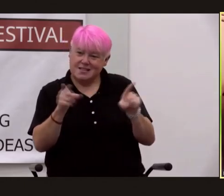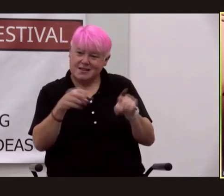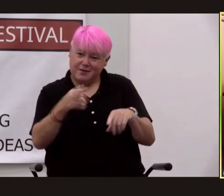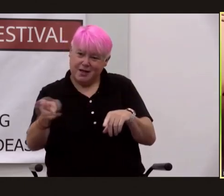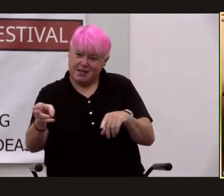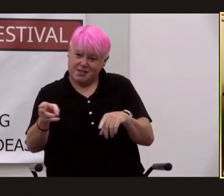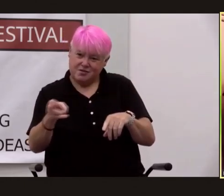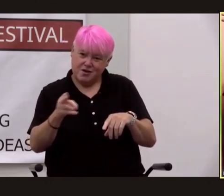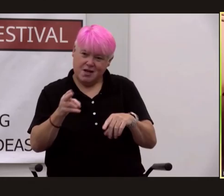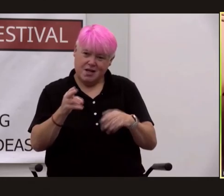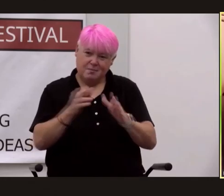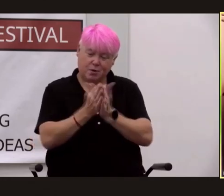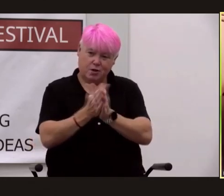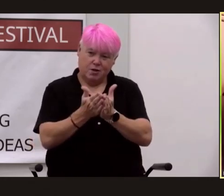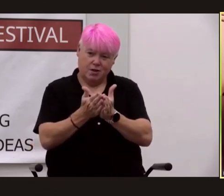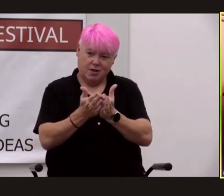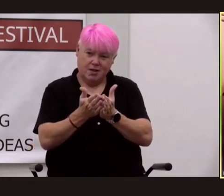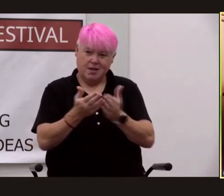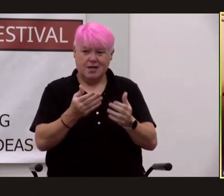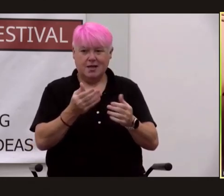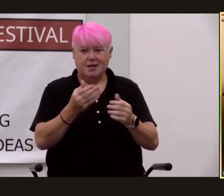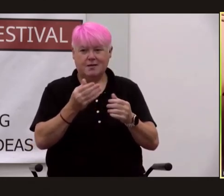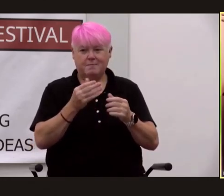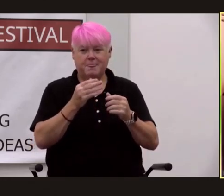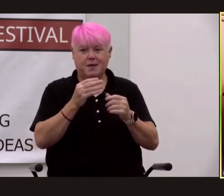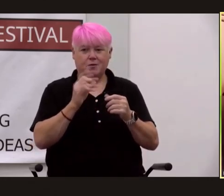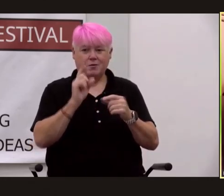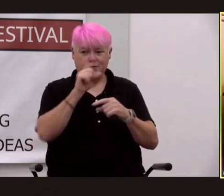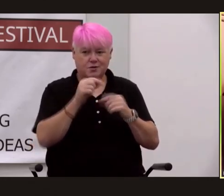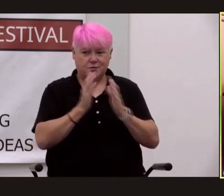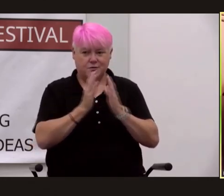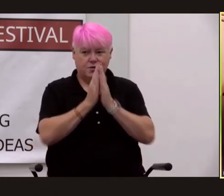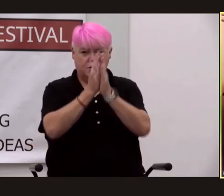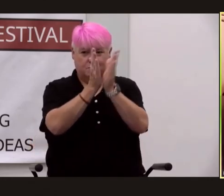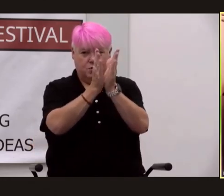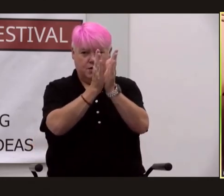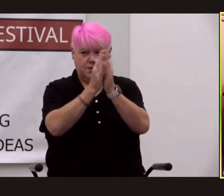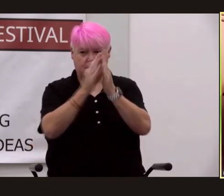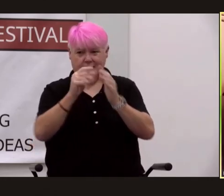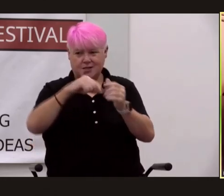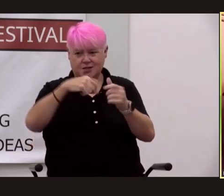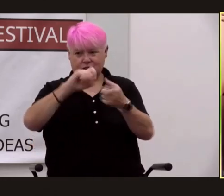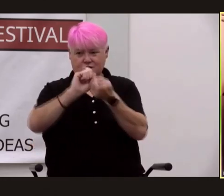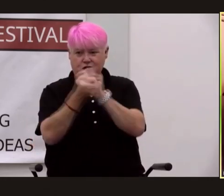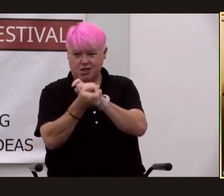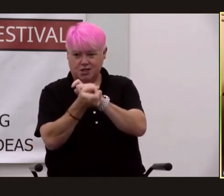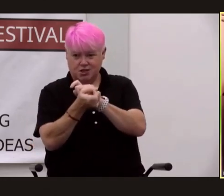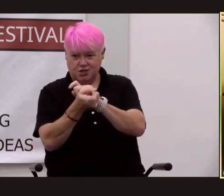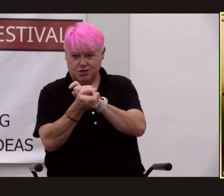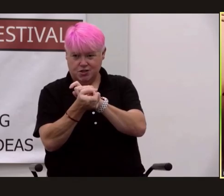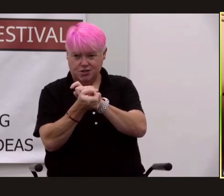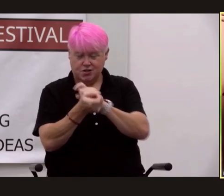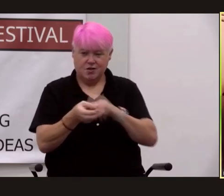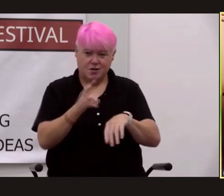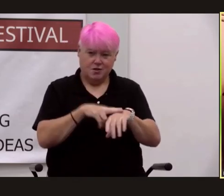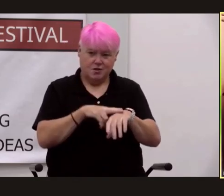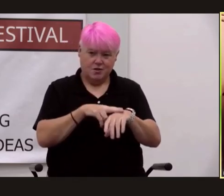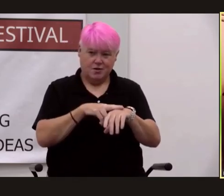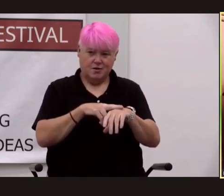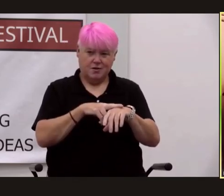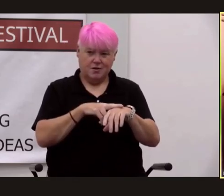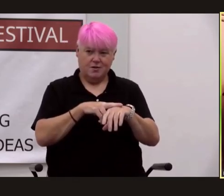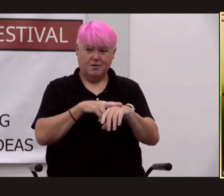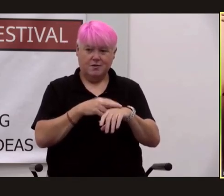is a novel that goes to a certain point and then there's a hinge the standard example is the man in the high